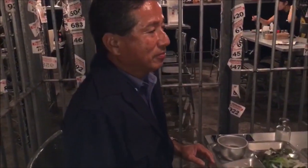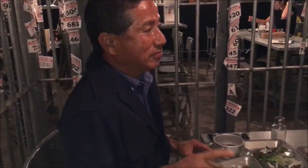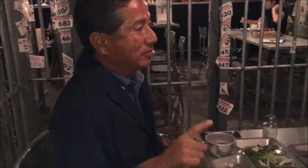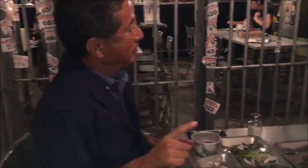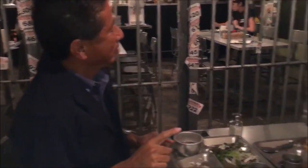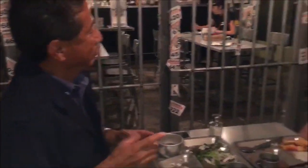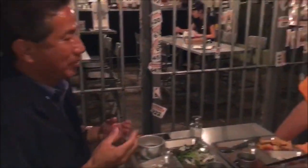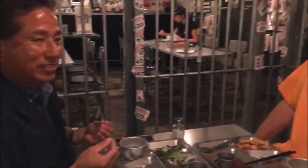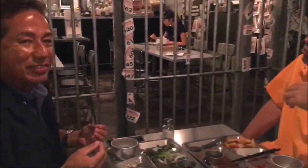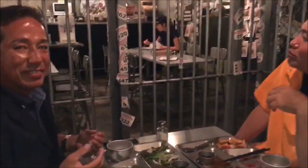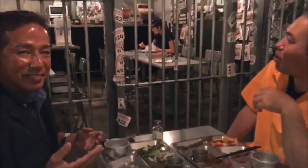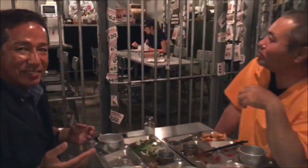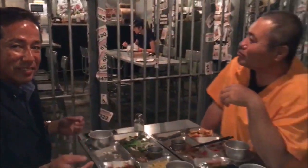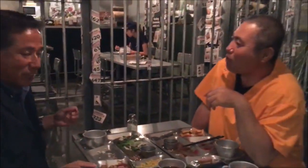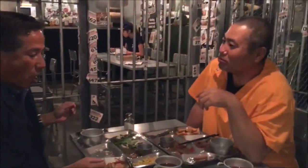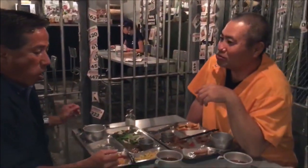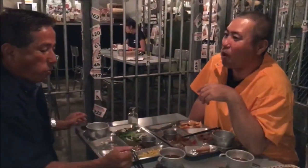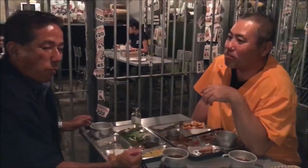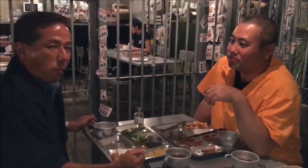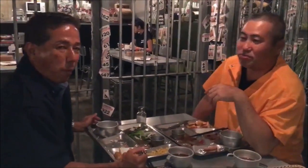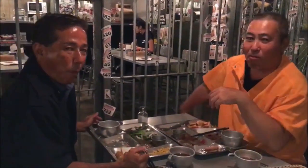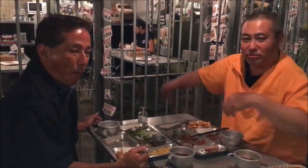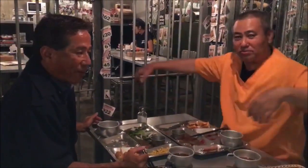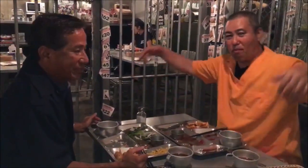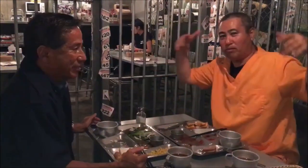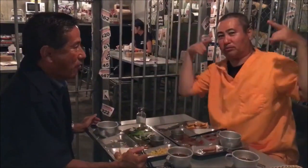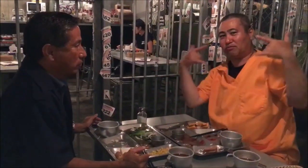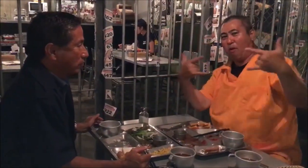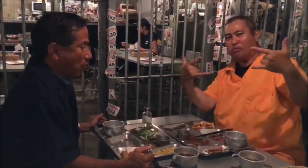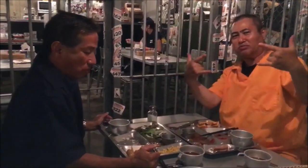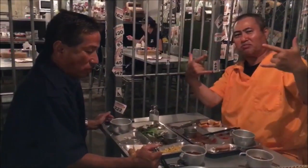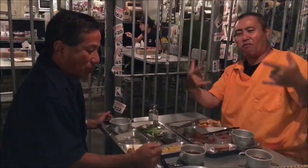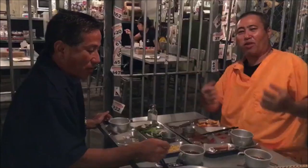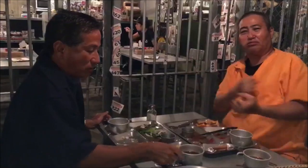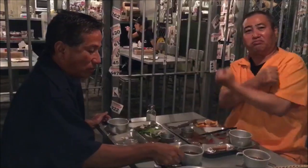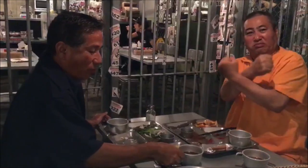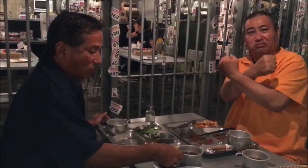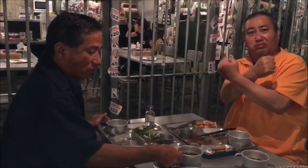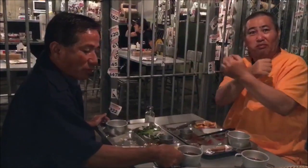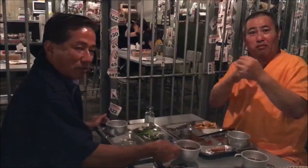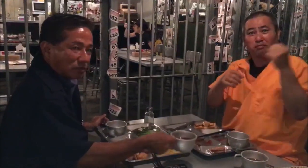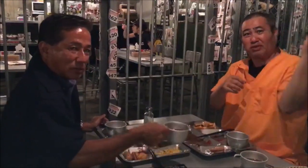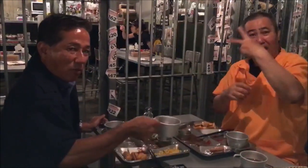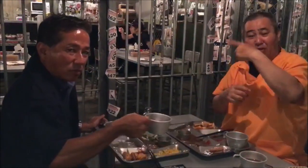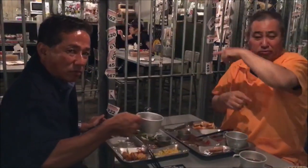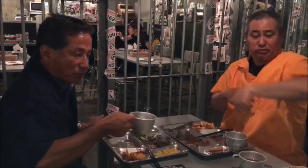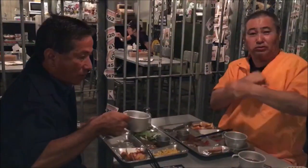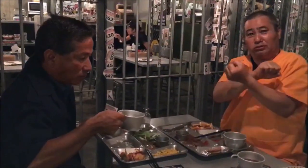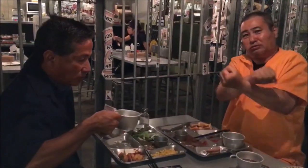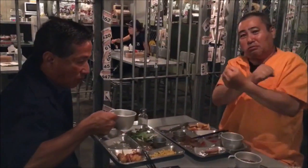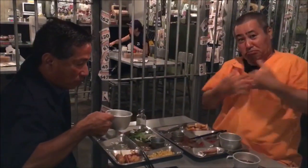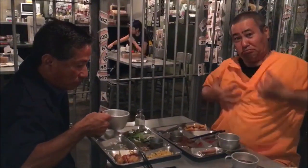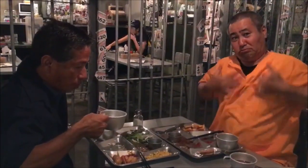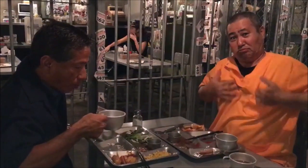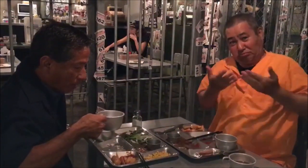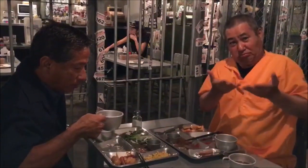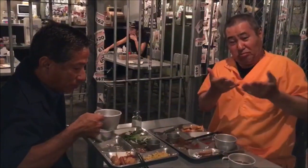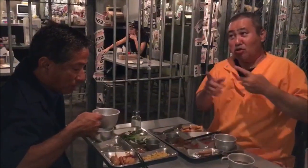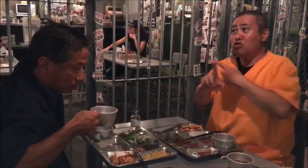man's I'll still be satisfied because I'm crazy, you're feeling it. What do I care?